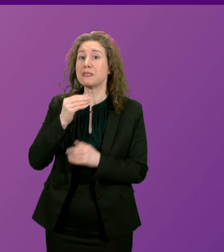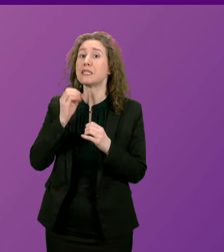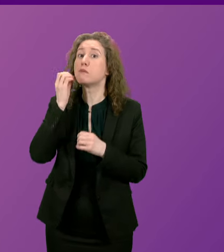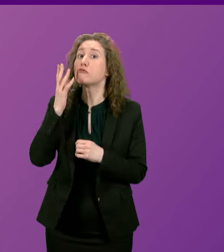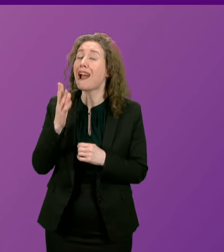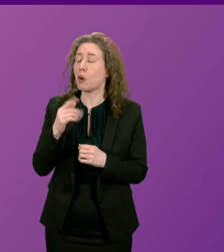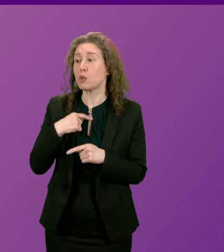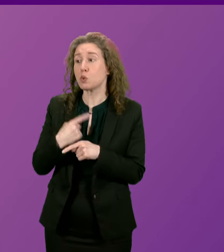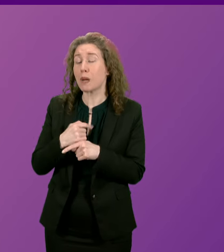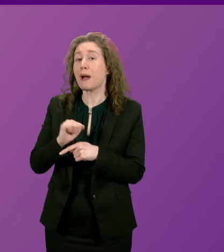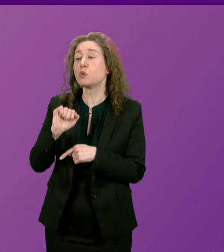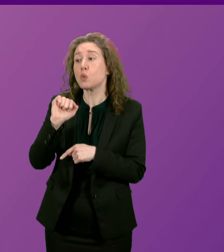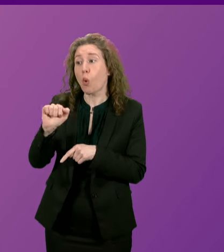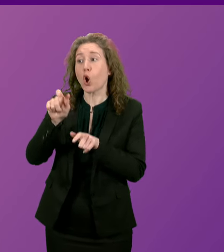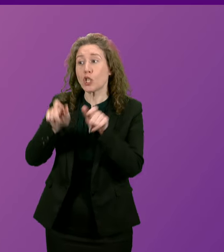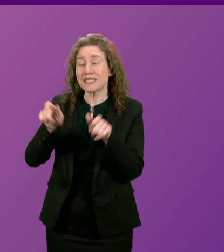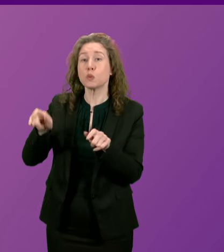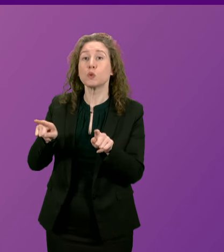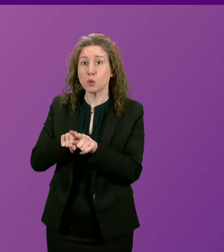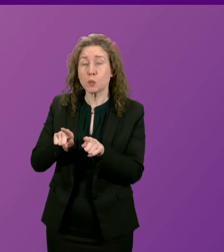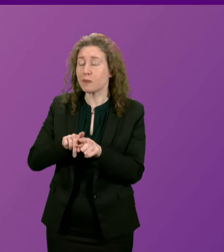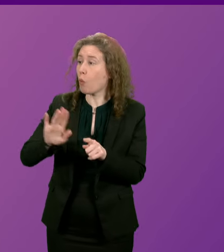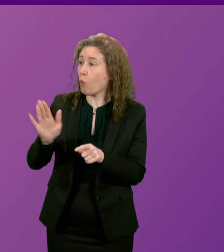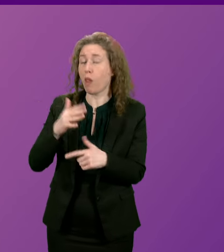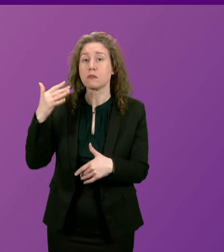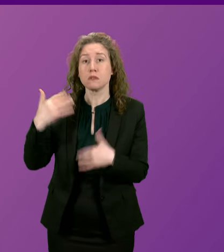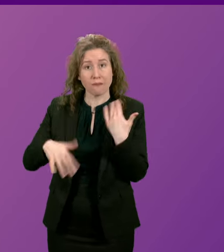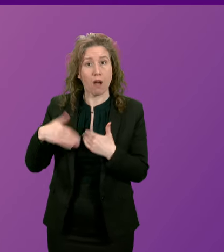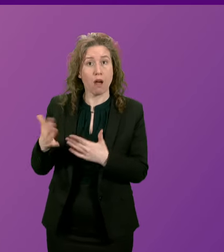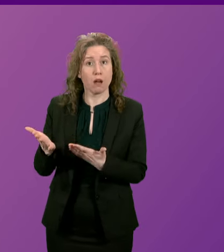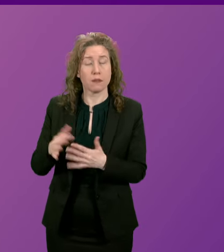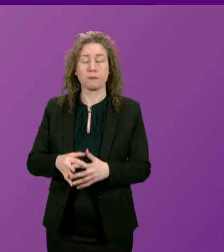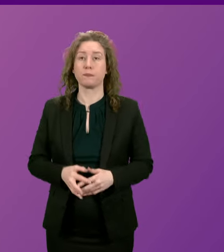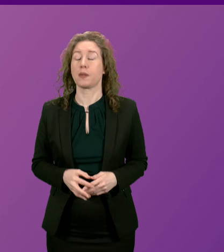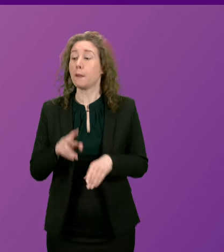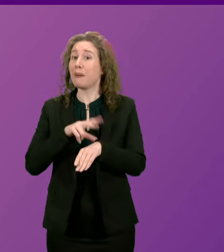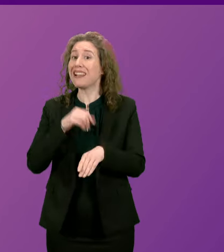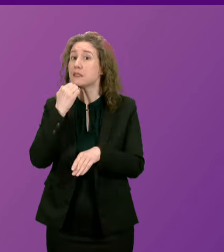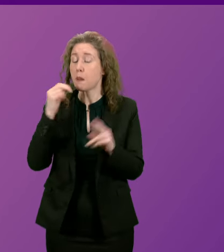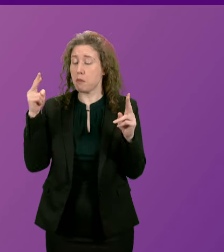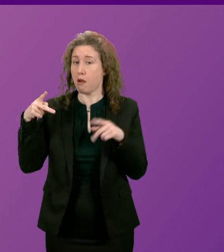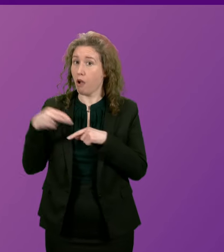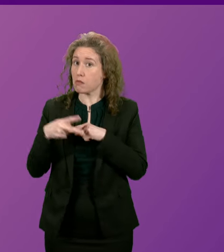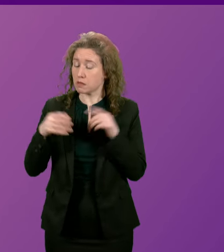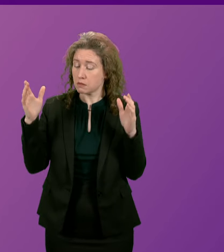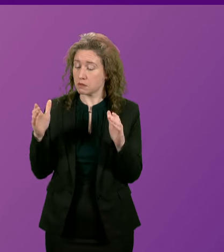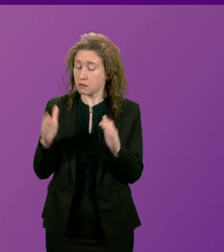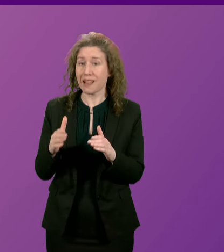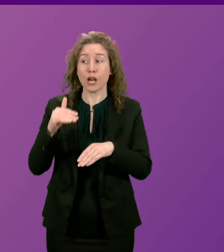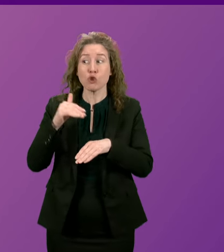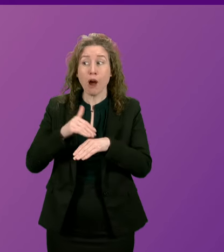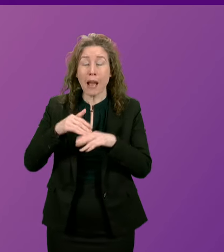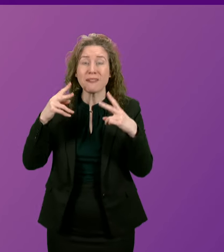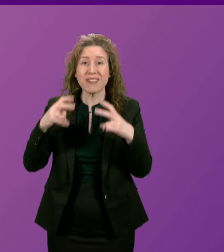talking about his constituents as well who are suffering these consequences. Police numbers being cut and crimes not being